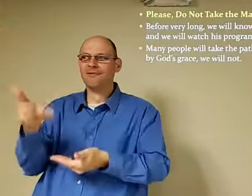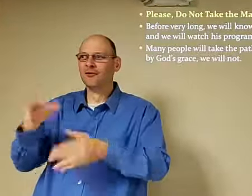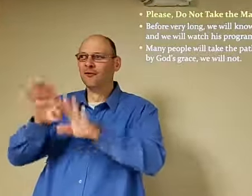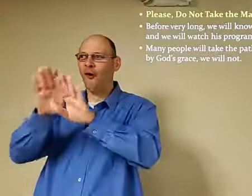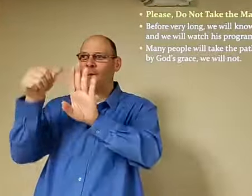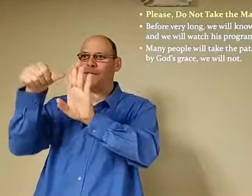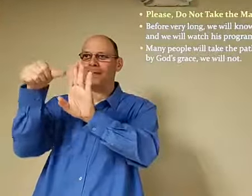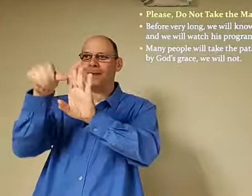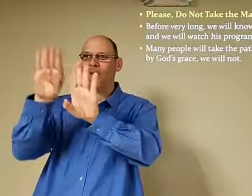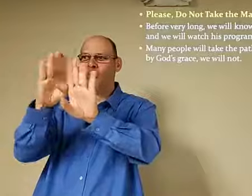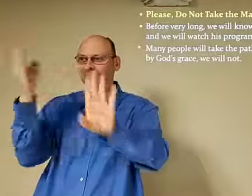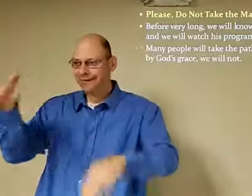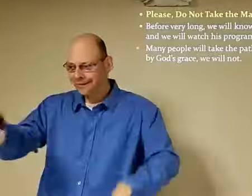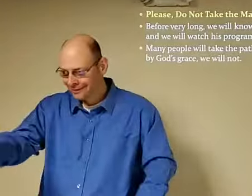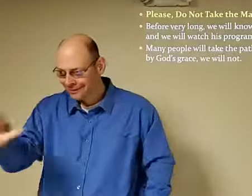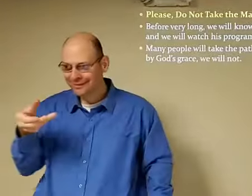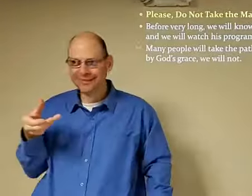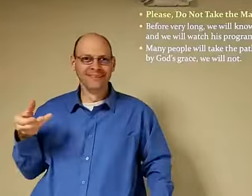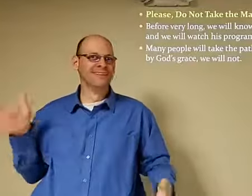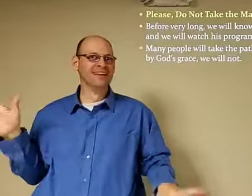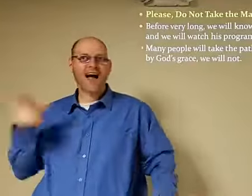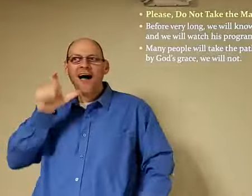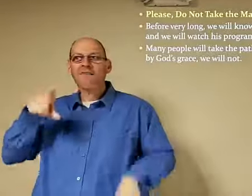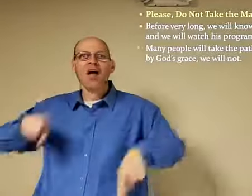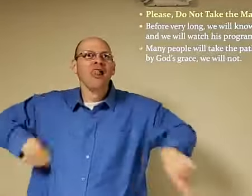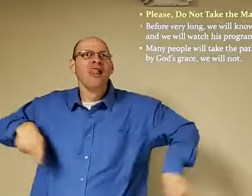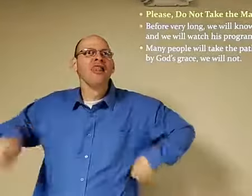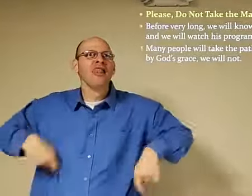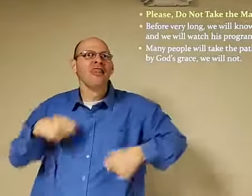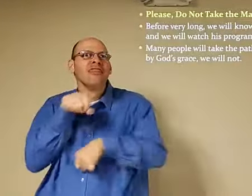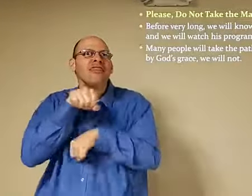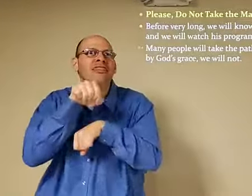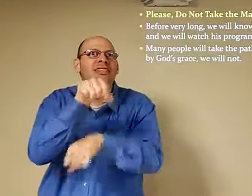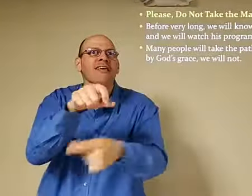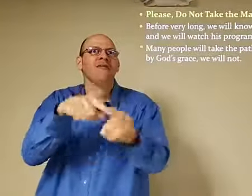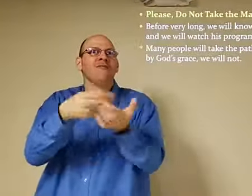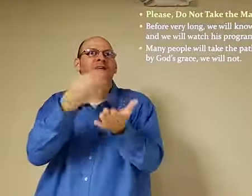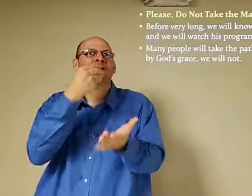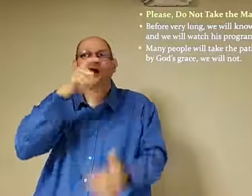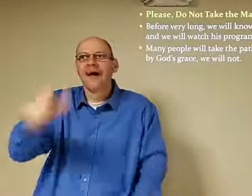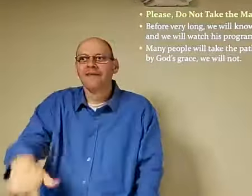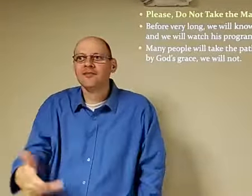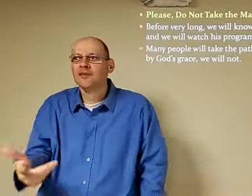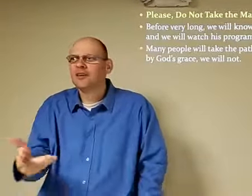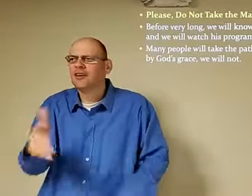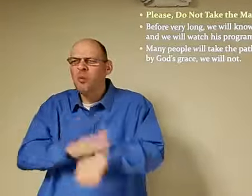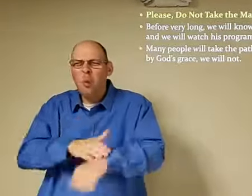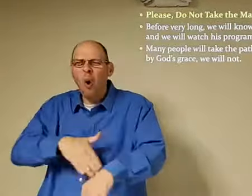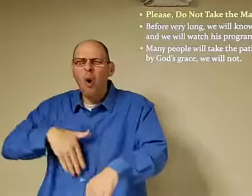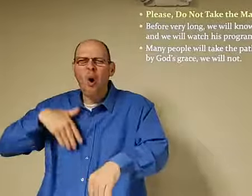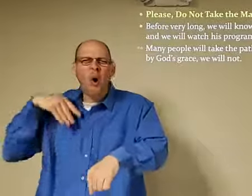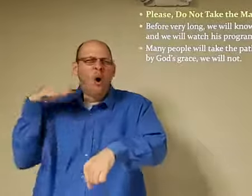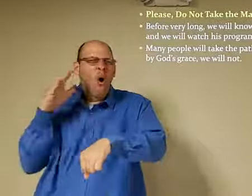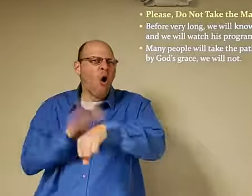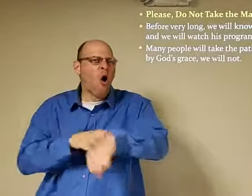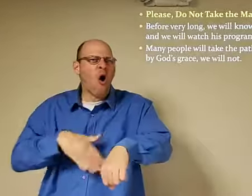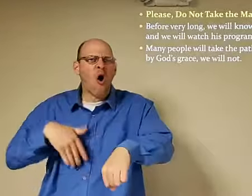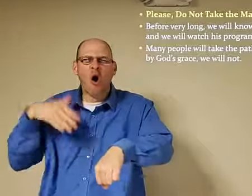you know now today we've got easy access we order things online we don't have to drive down to the store and buy it we are a